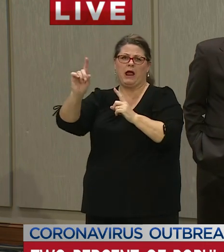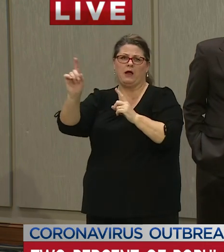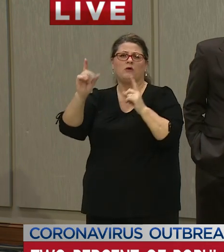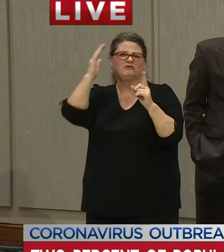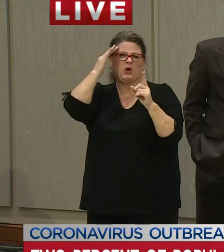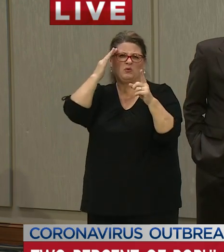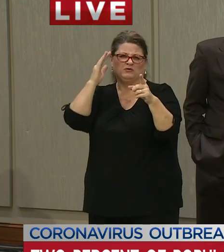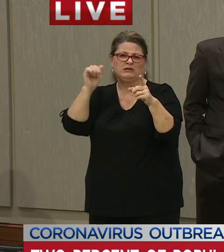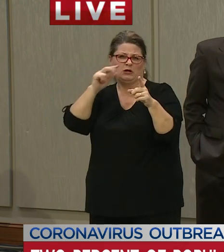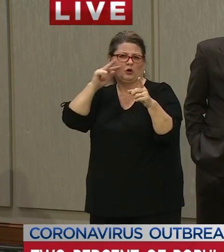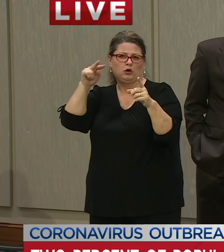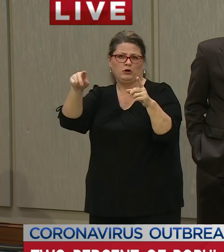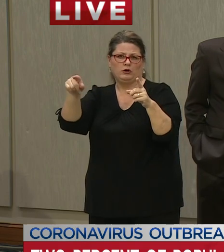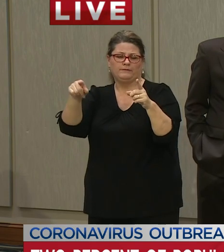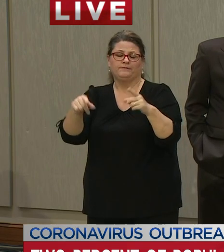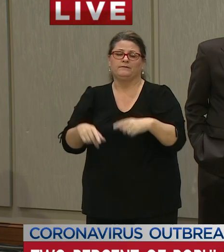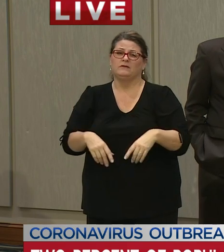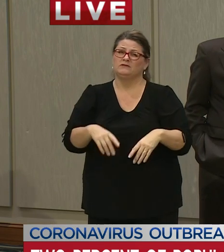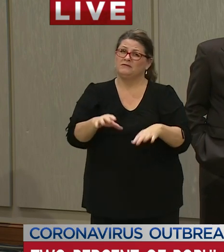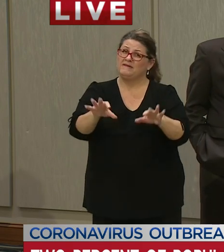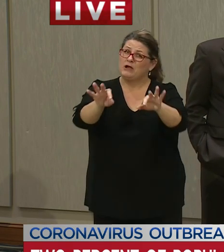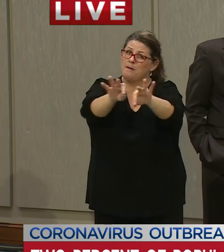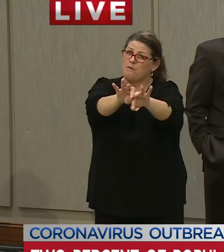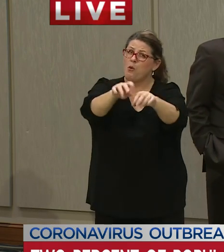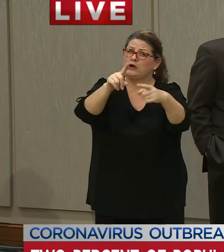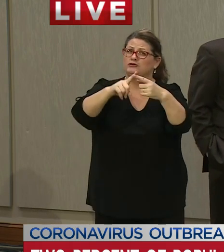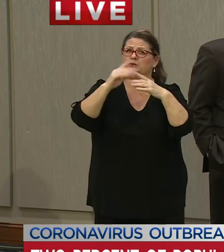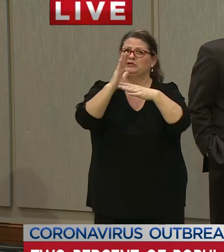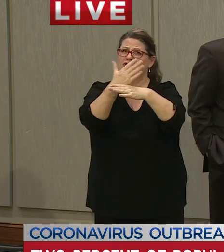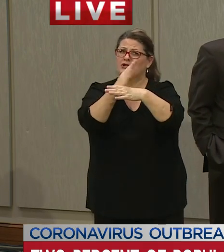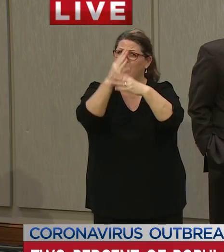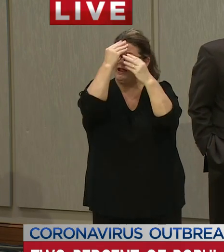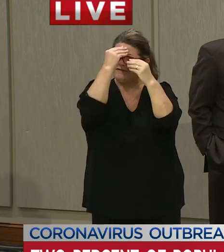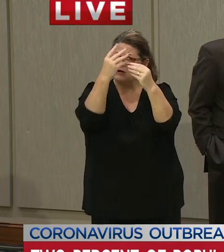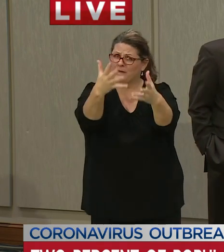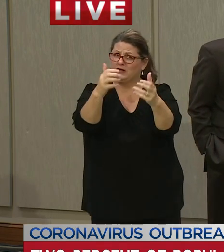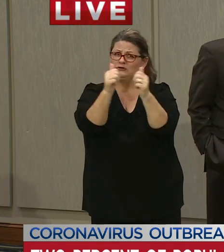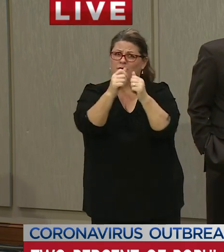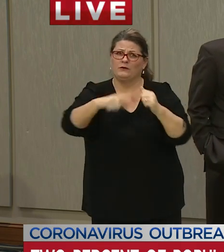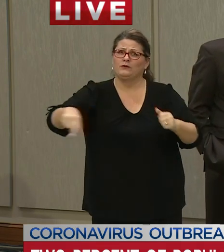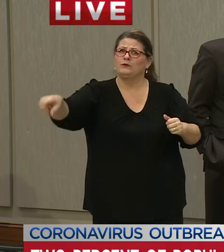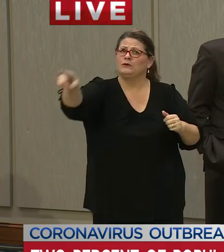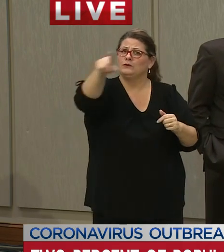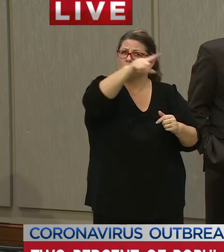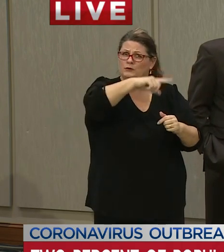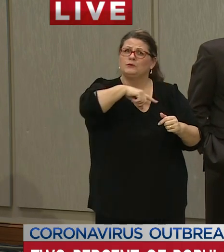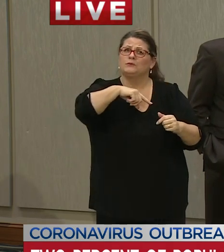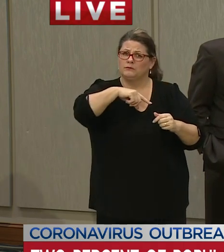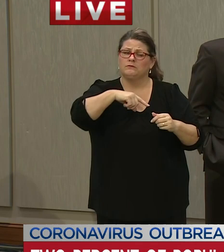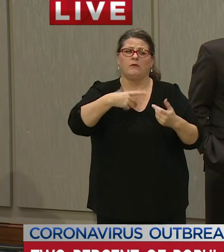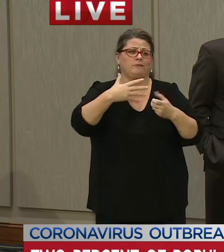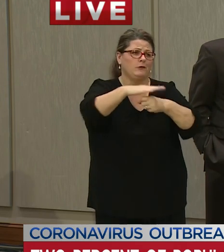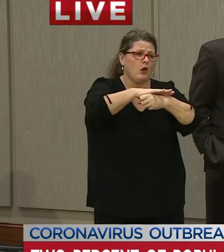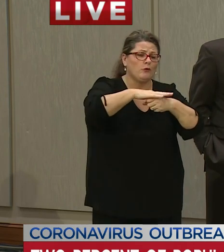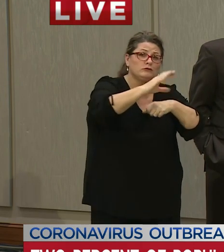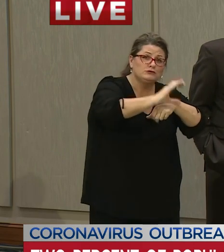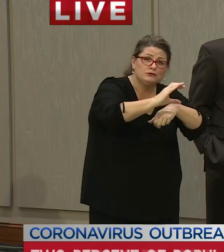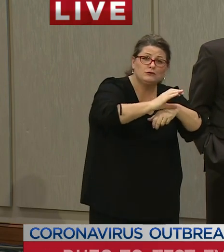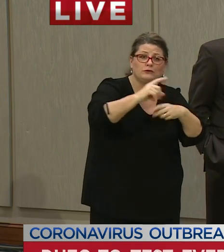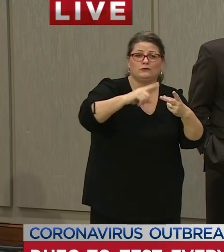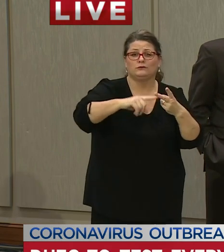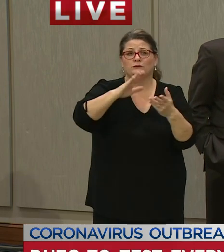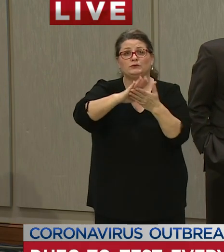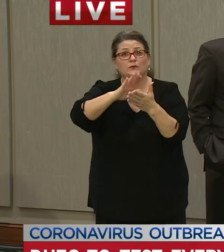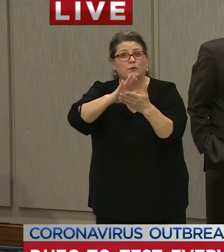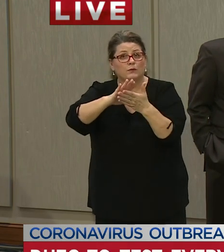communicating it is going to be very important and we'll communicate it the same way that we want to partner it with local churches with the schools